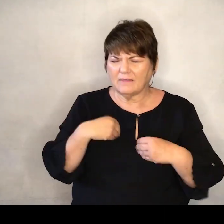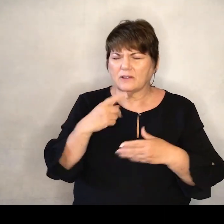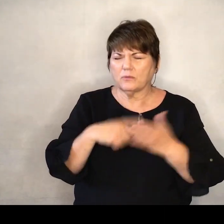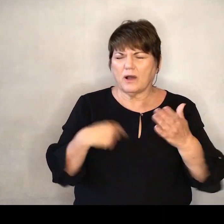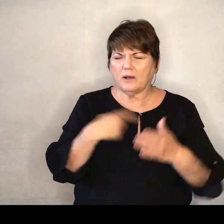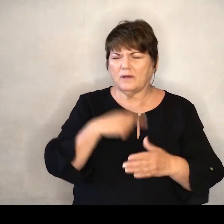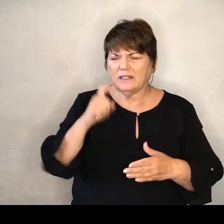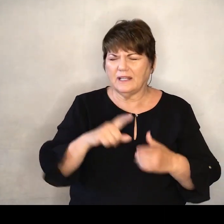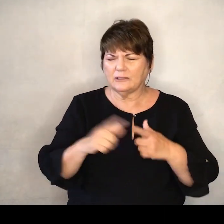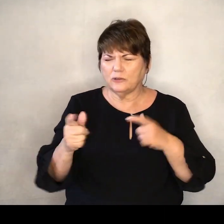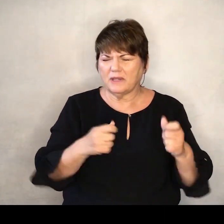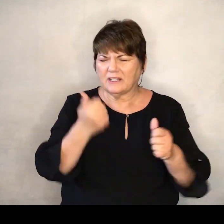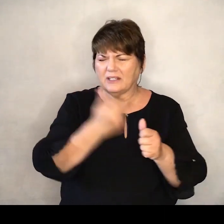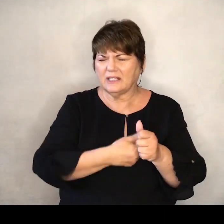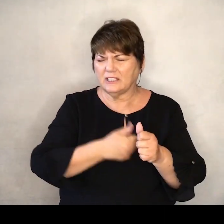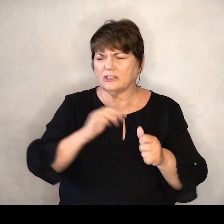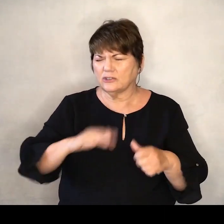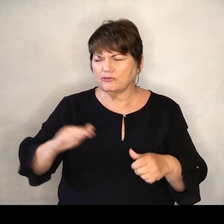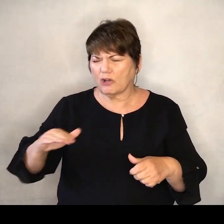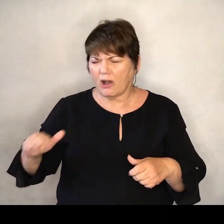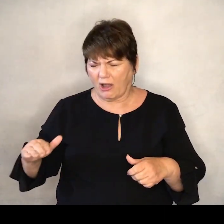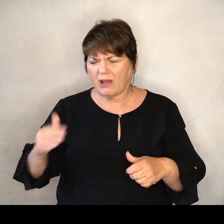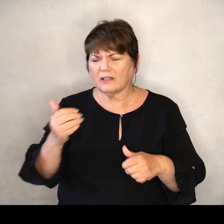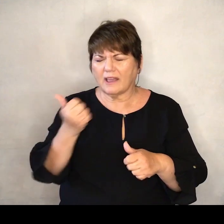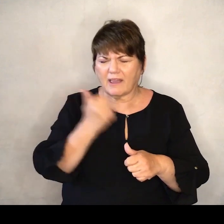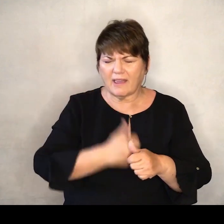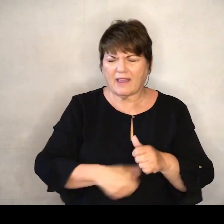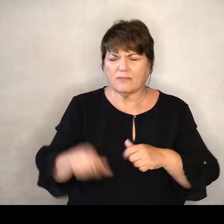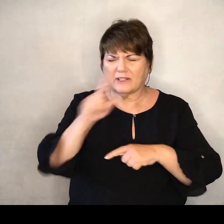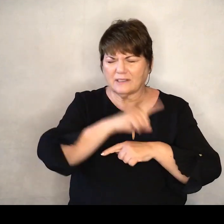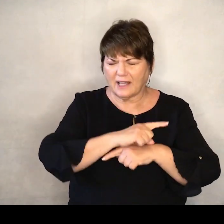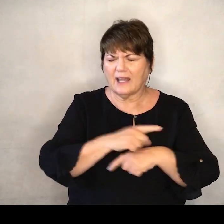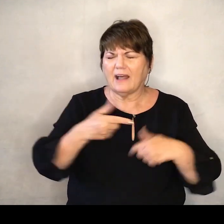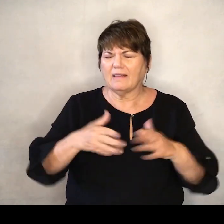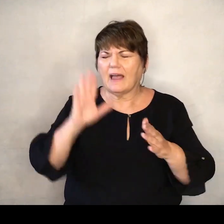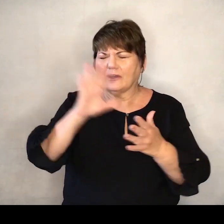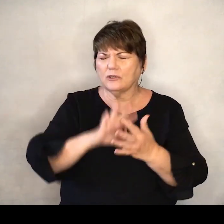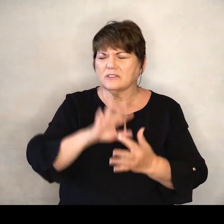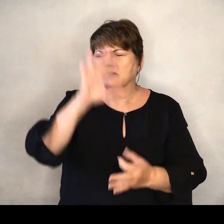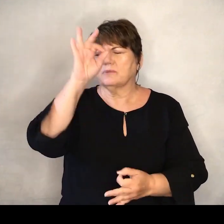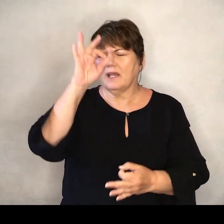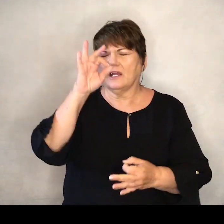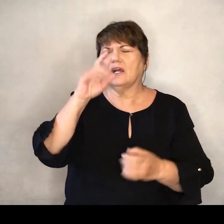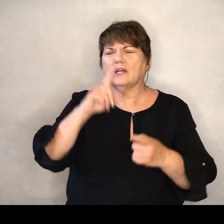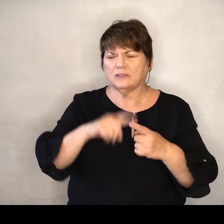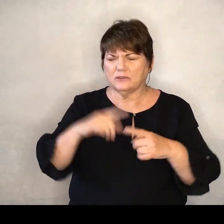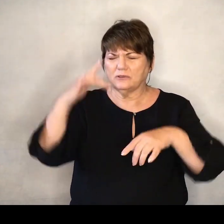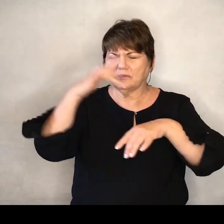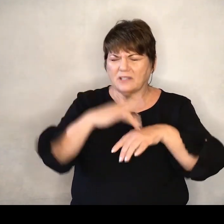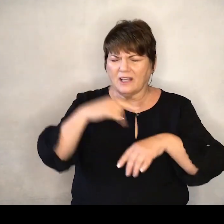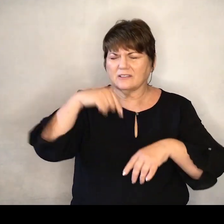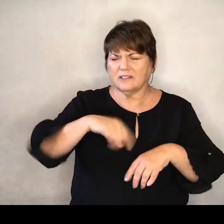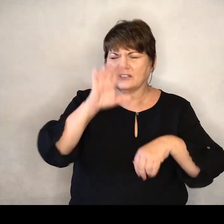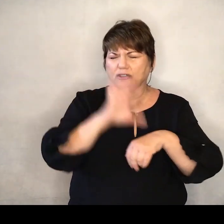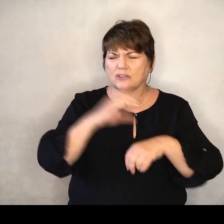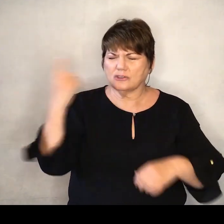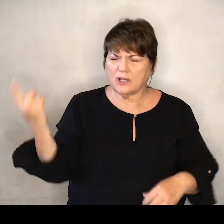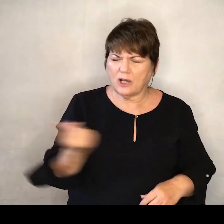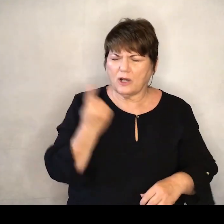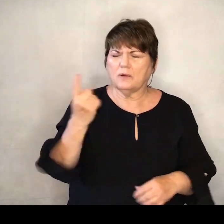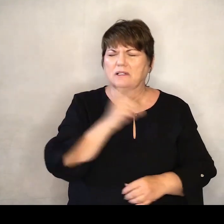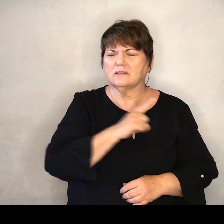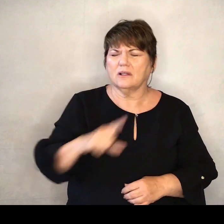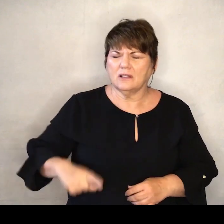to manage each child every day Allow your spirit to fall mightily on this church Always Lord